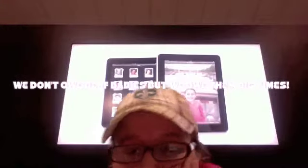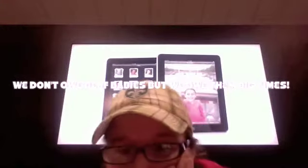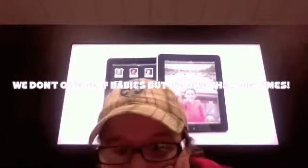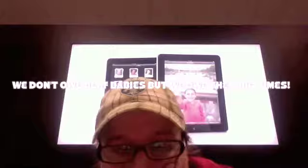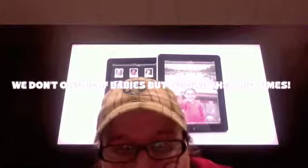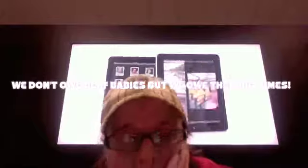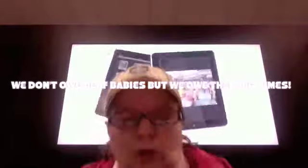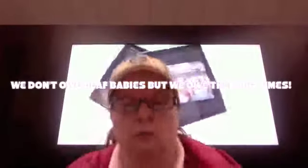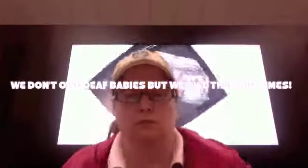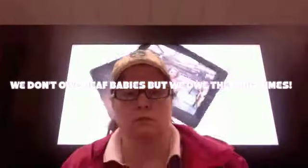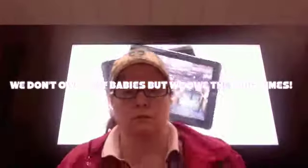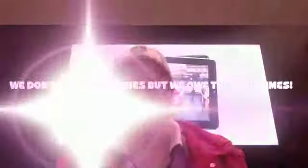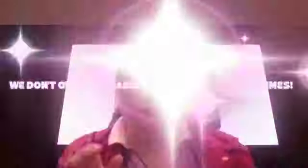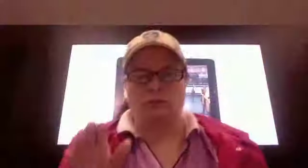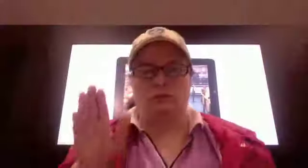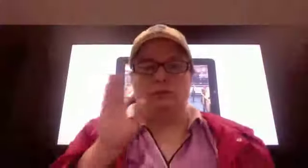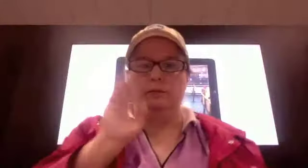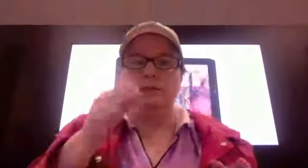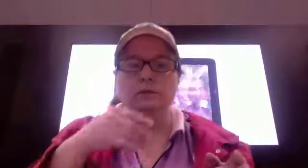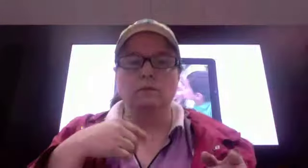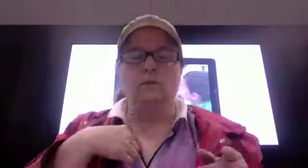I should have a walk in if it doesn't work anymore.